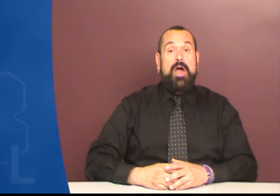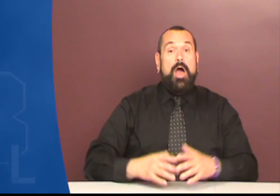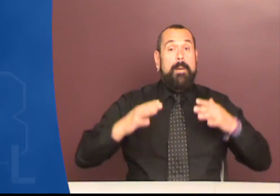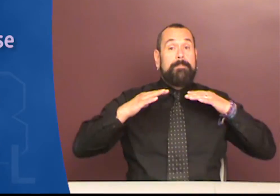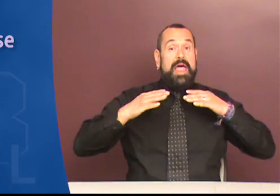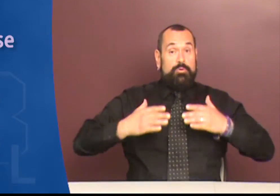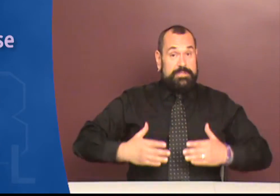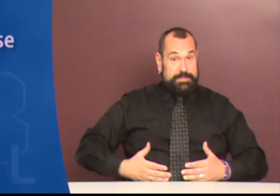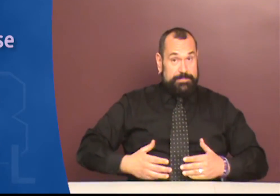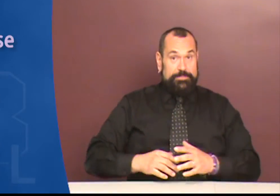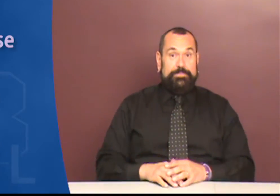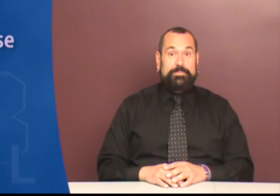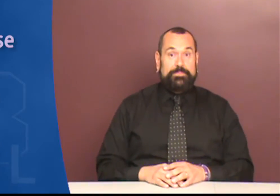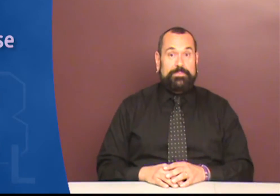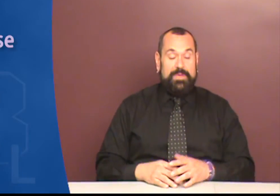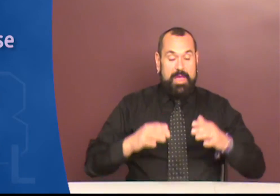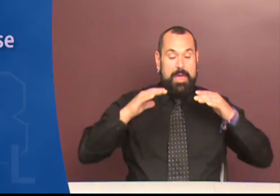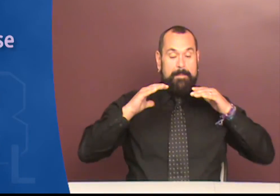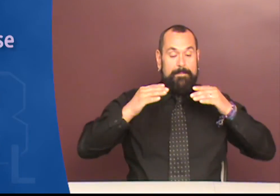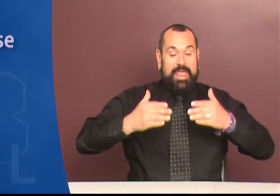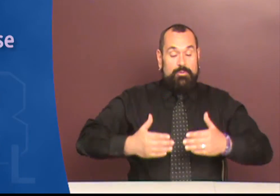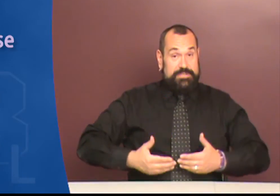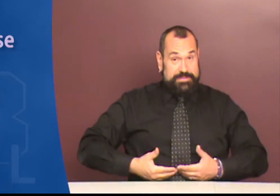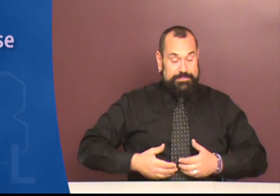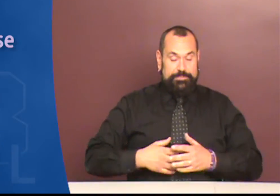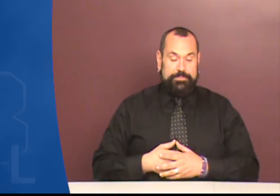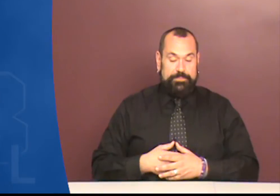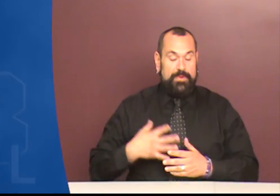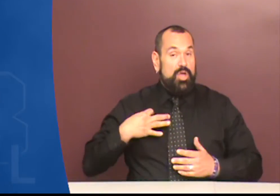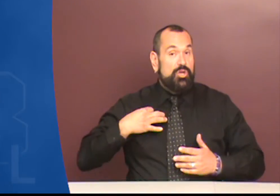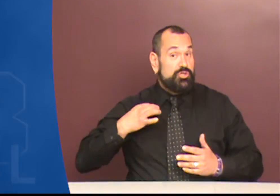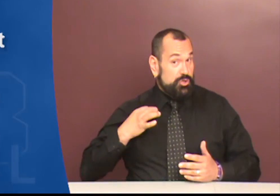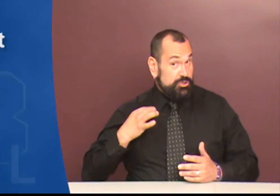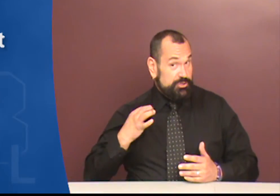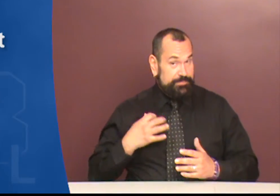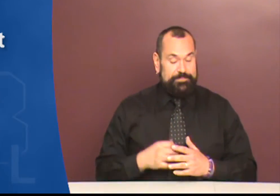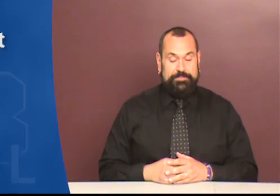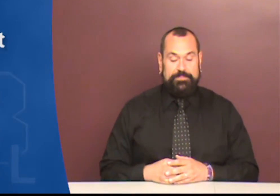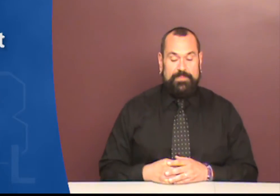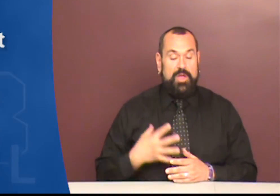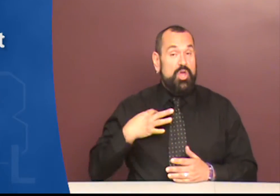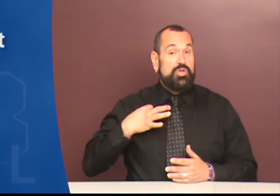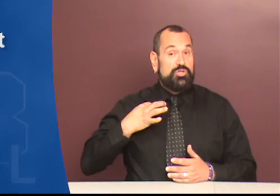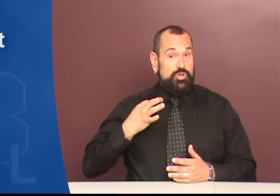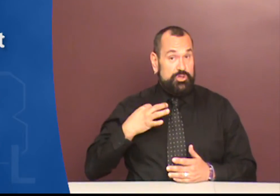Glasses. Blouse. Shirt. Shirt.